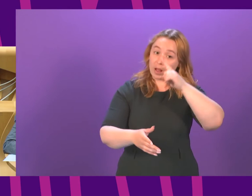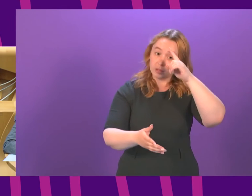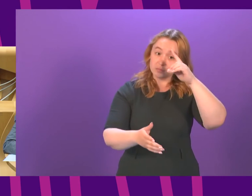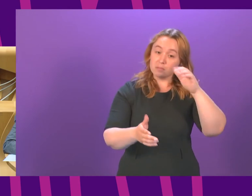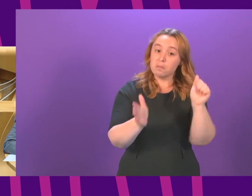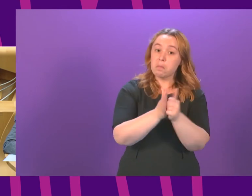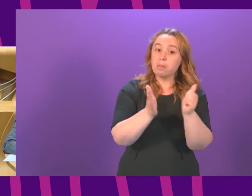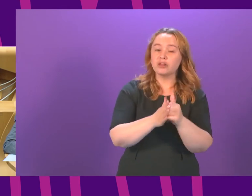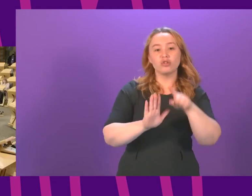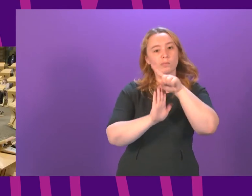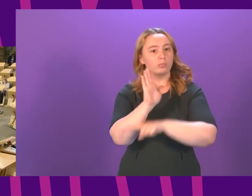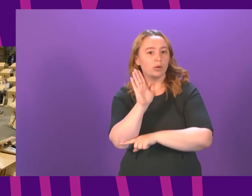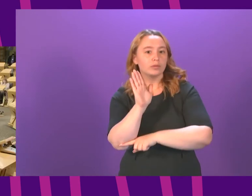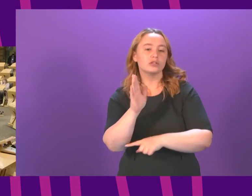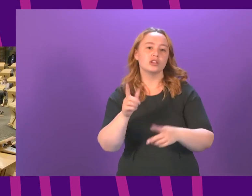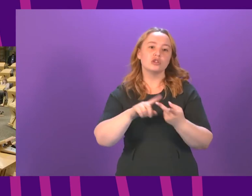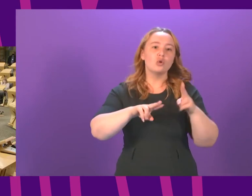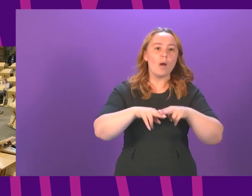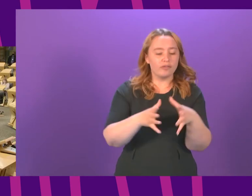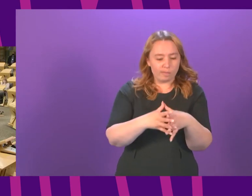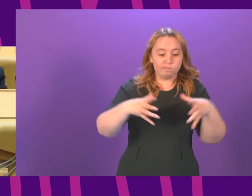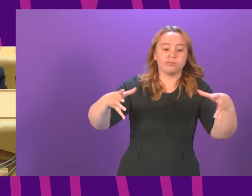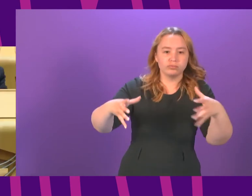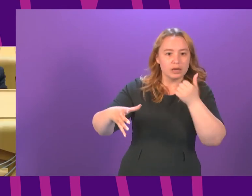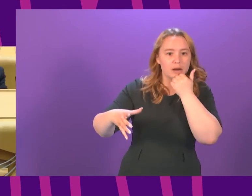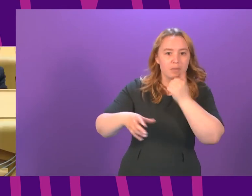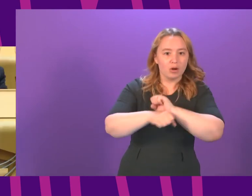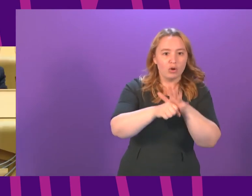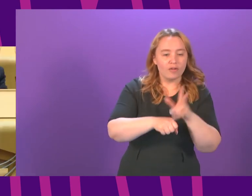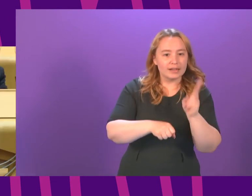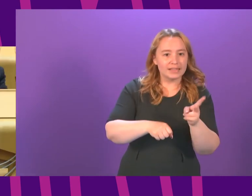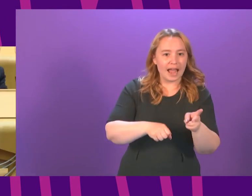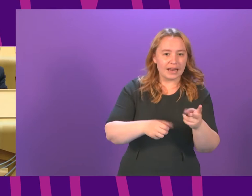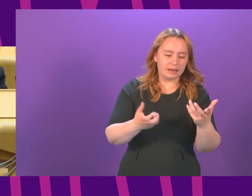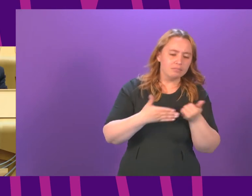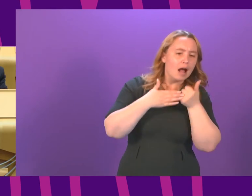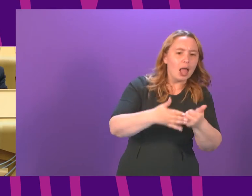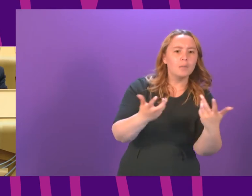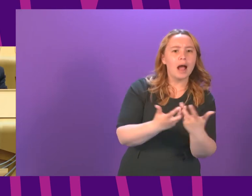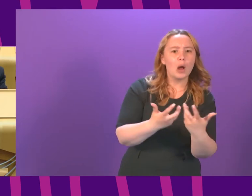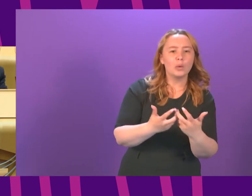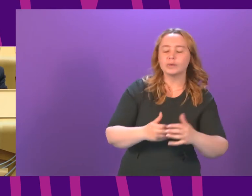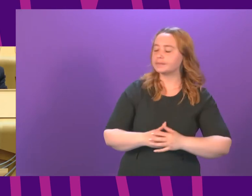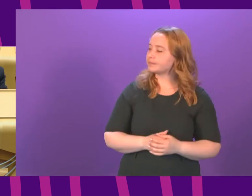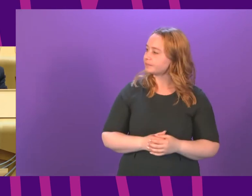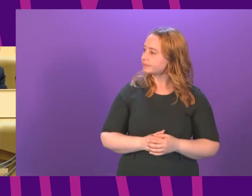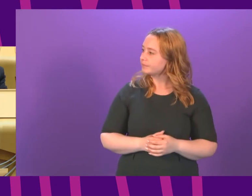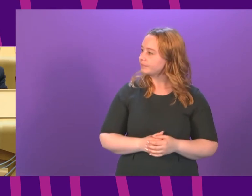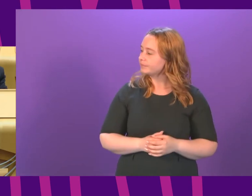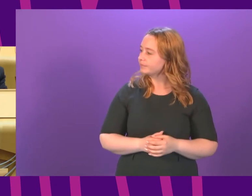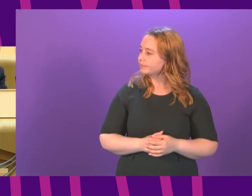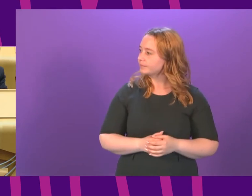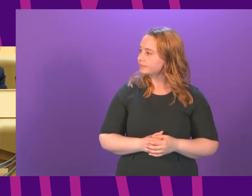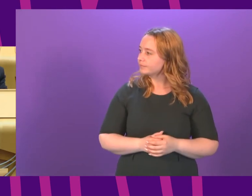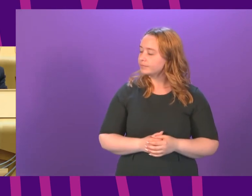protocols for future outbreaks first minister these are all perfectly reasonable and legitimate points if I can run through them